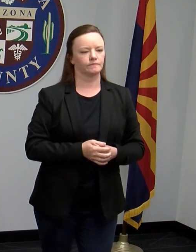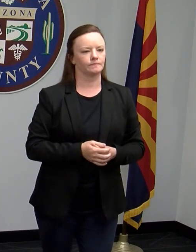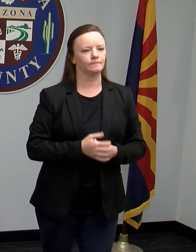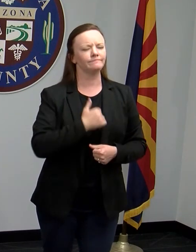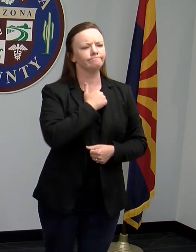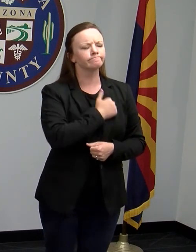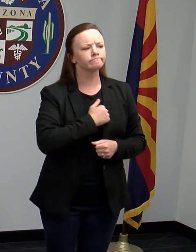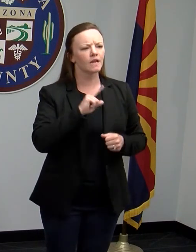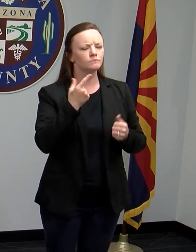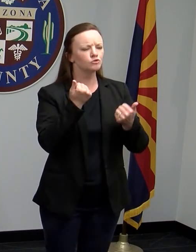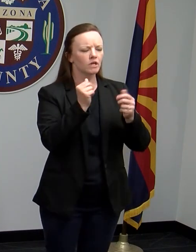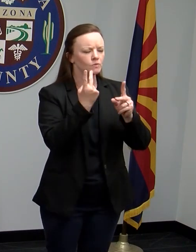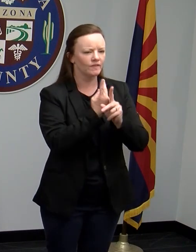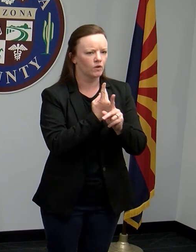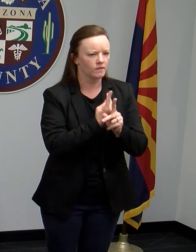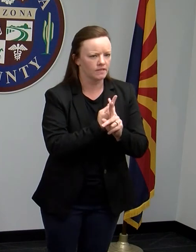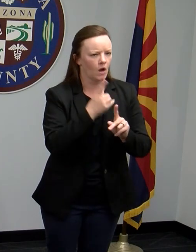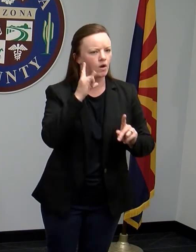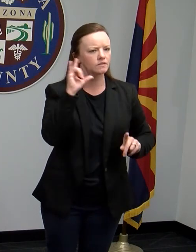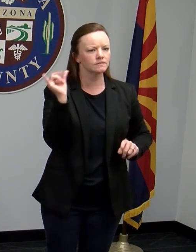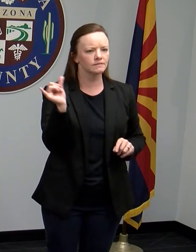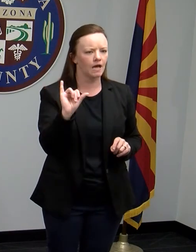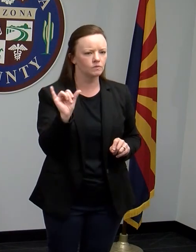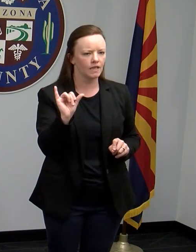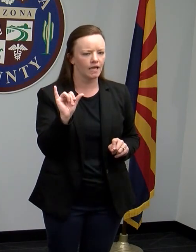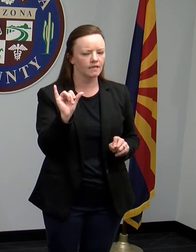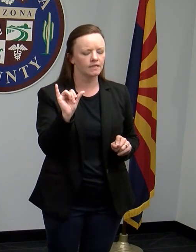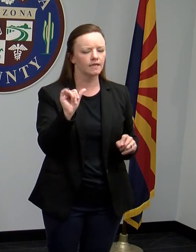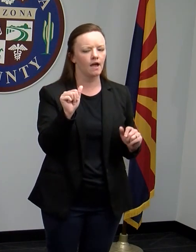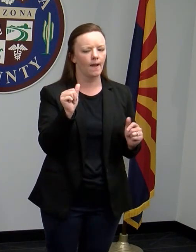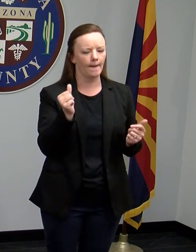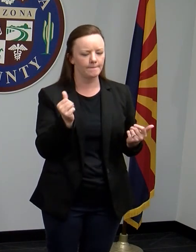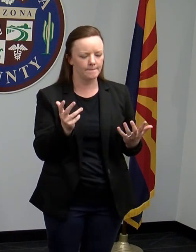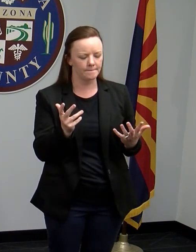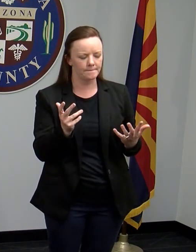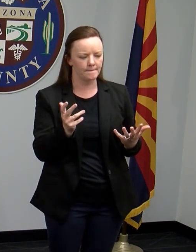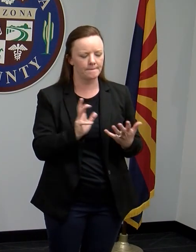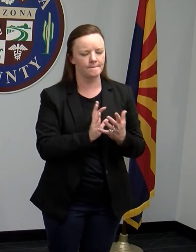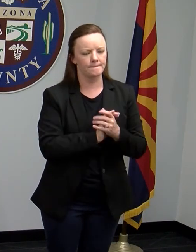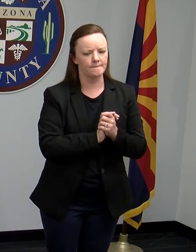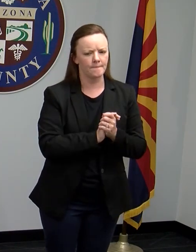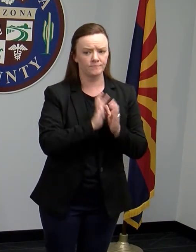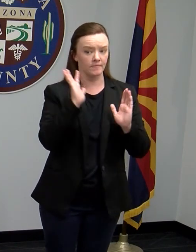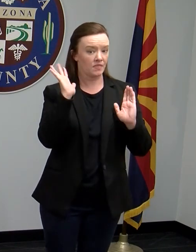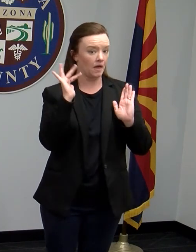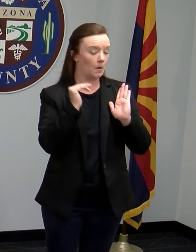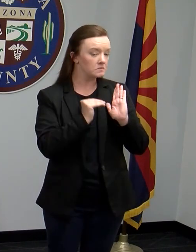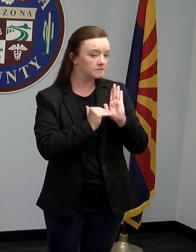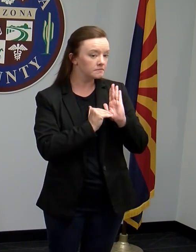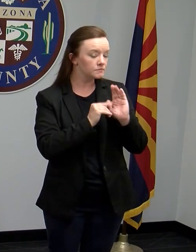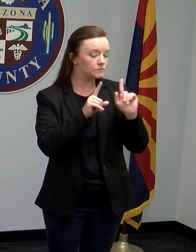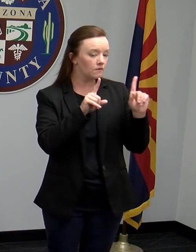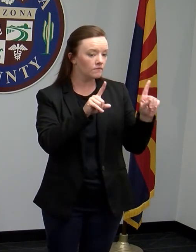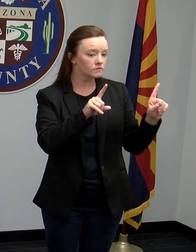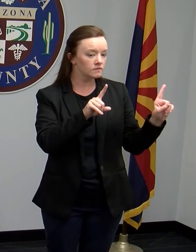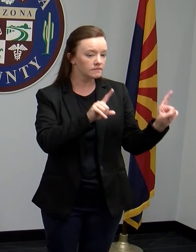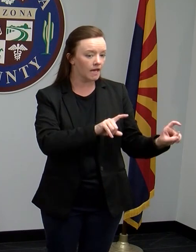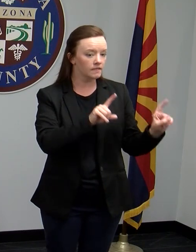Sorry, I'm just trying to figure this out. It sounds like there are thousands of tests coming